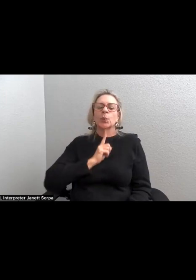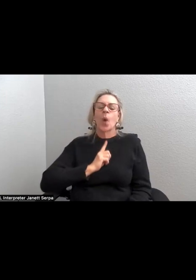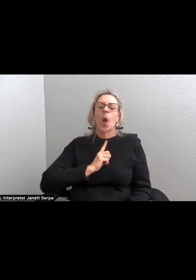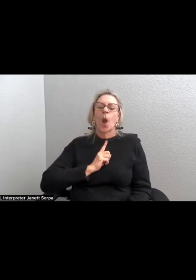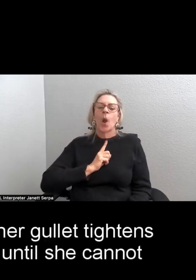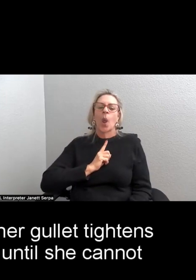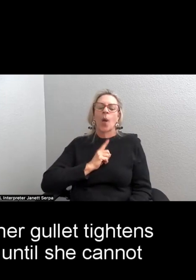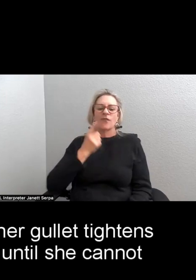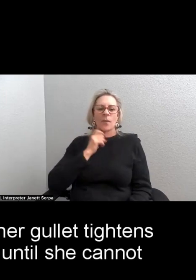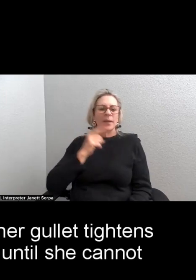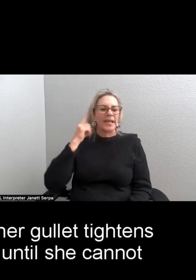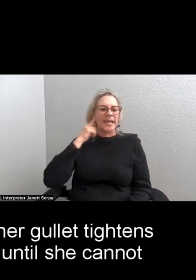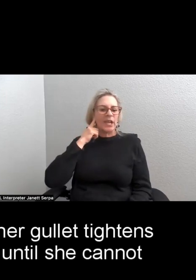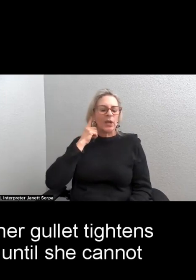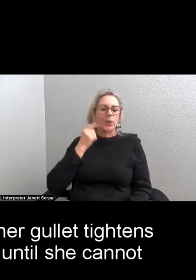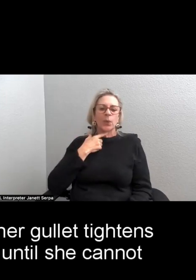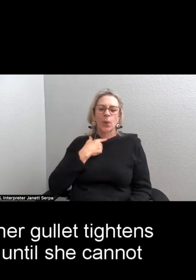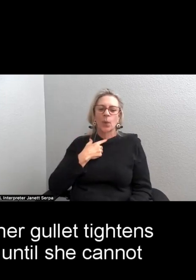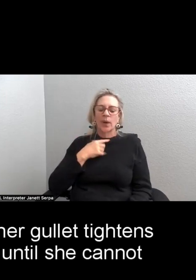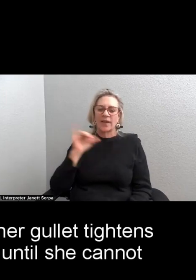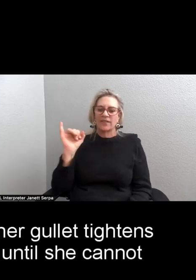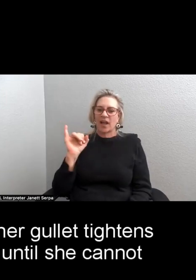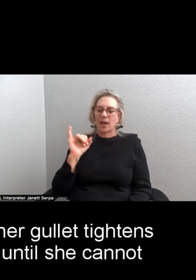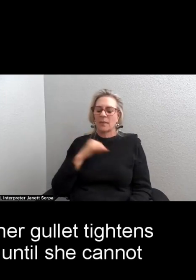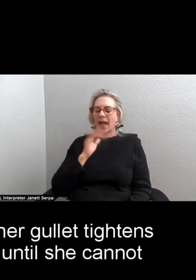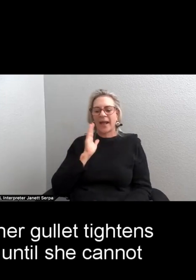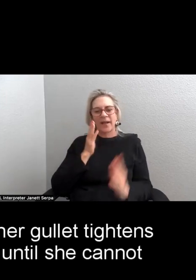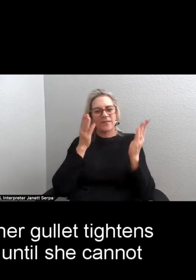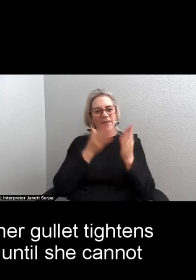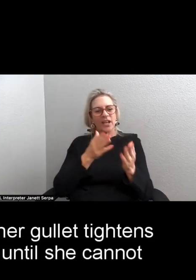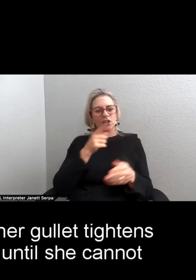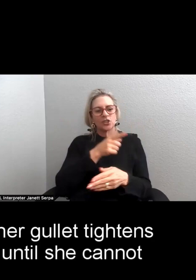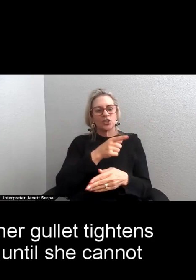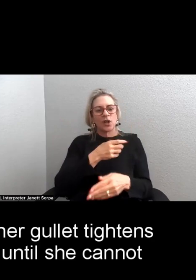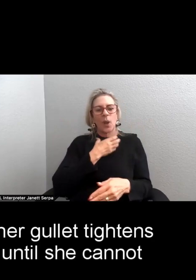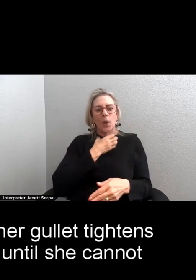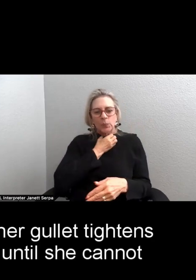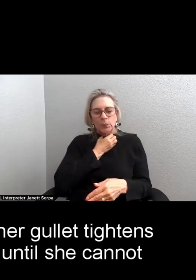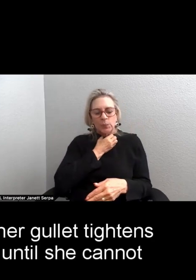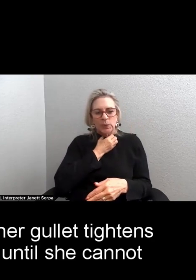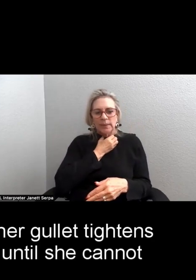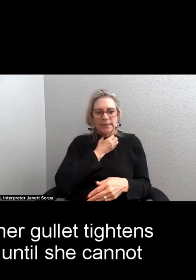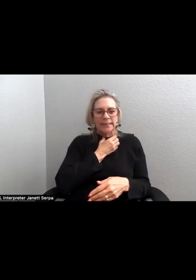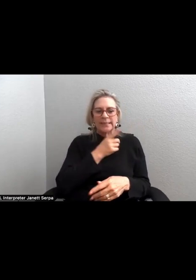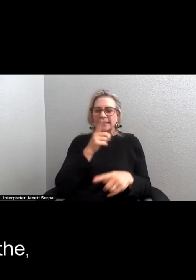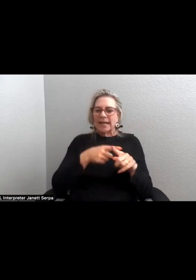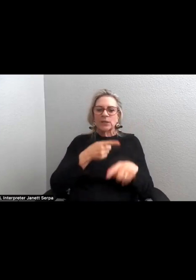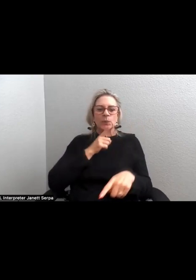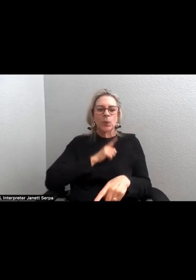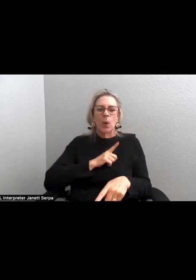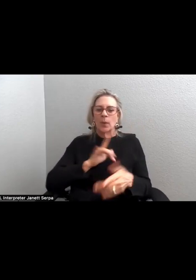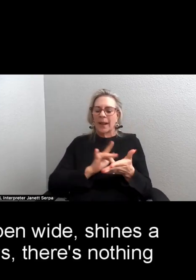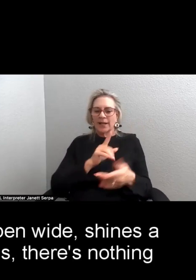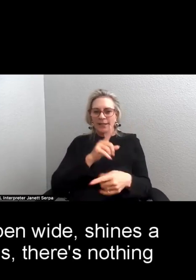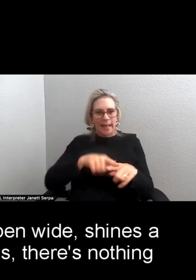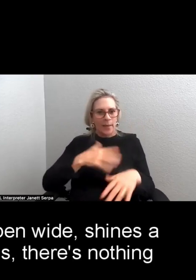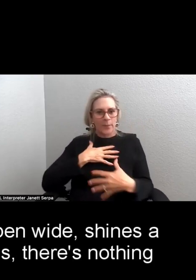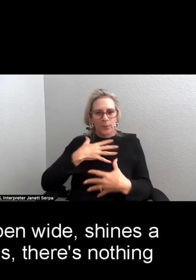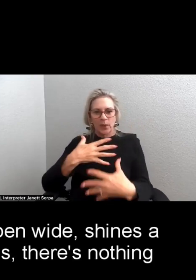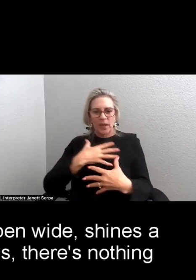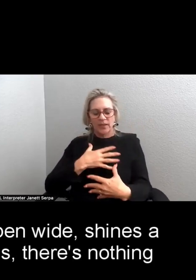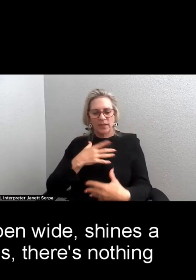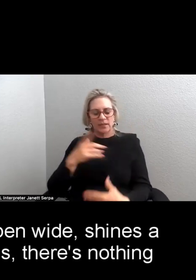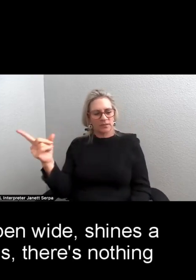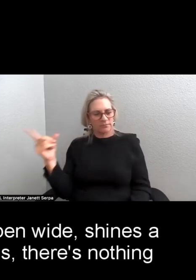infection. But I convince him her gullet tightens around the tablet until she cannot breathe. So he